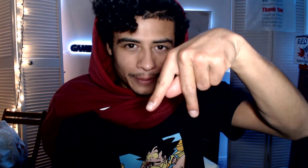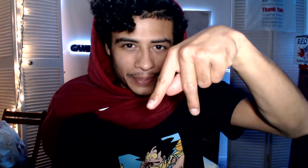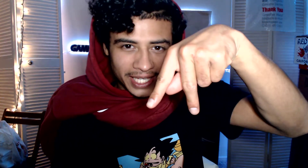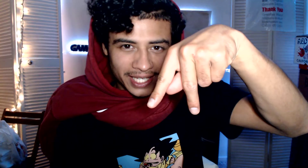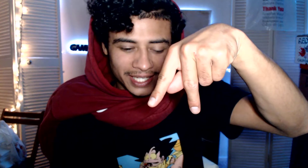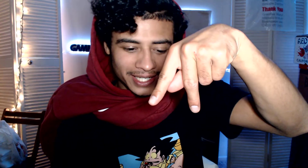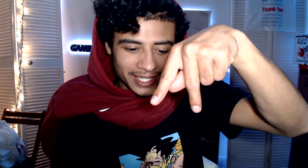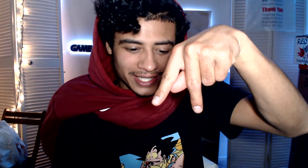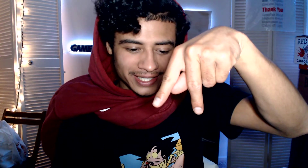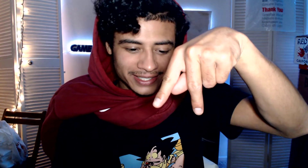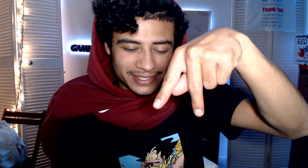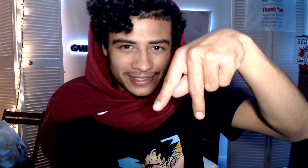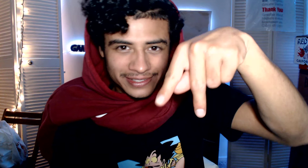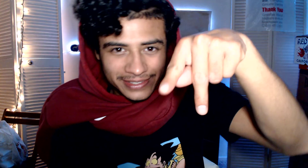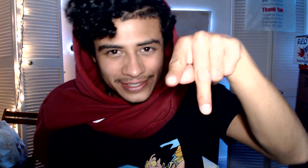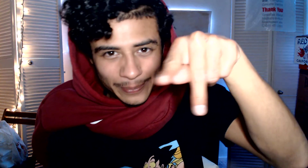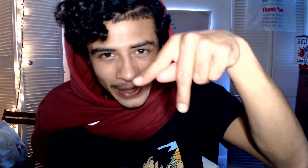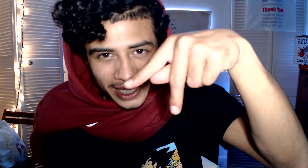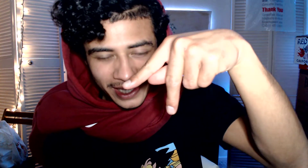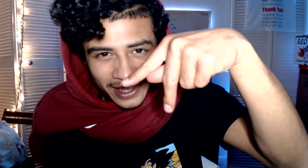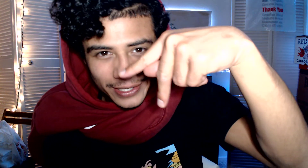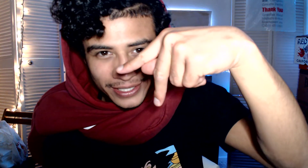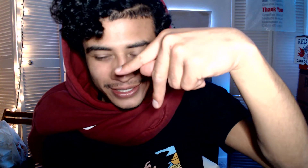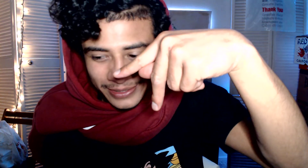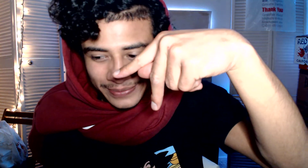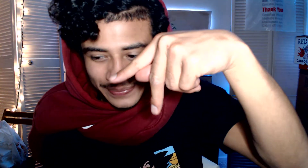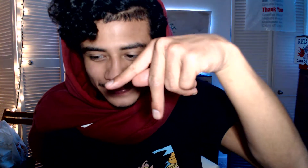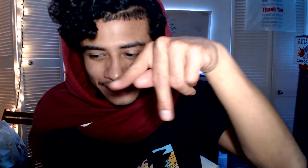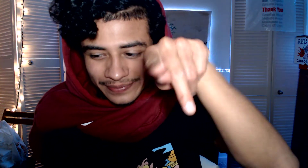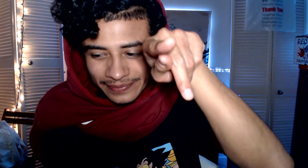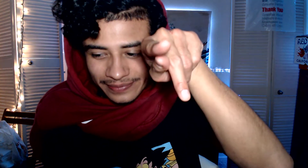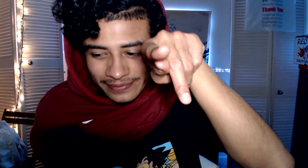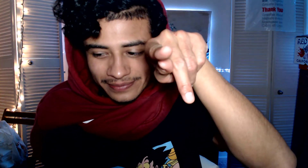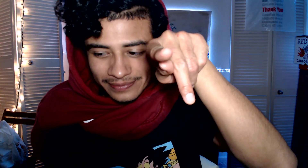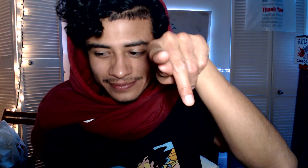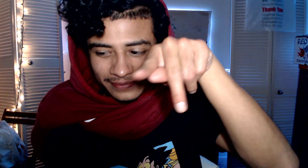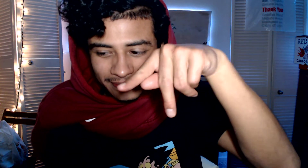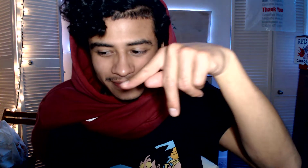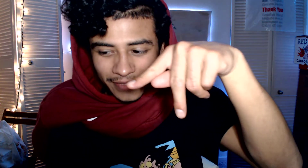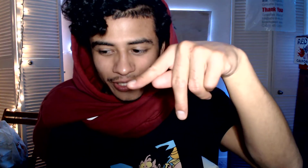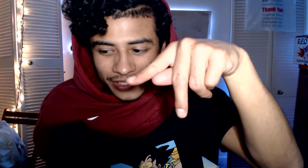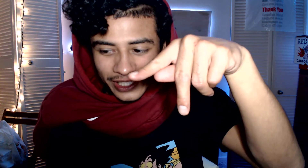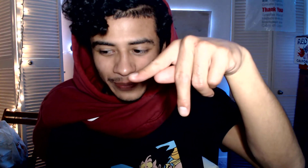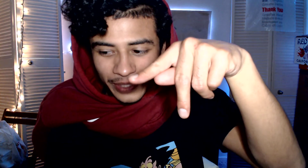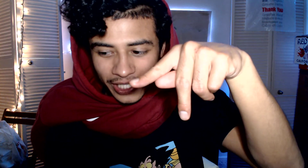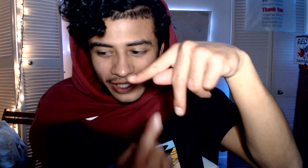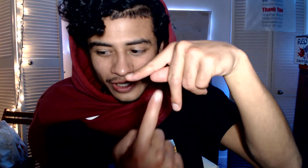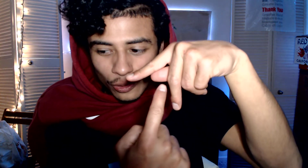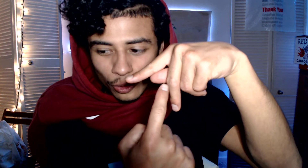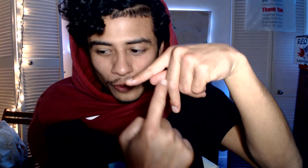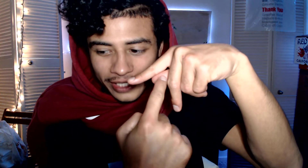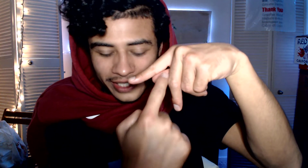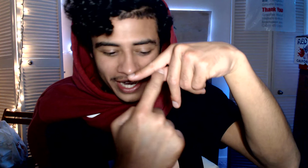P. P. P. You can see the P in the hole right there.